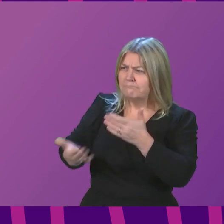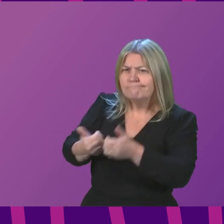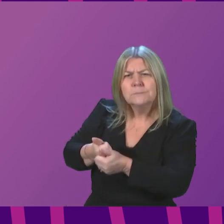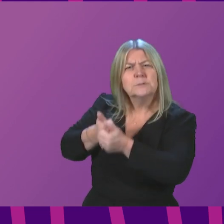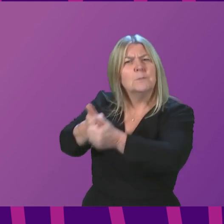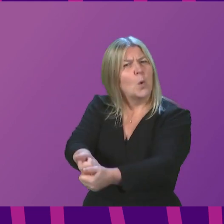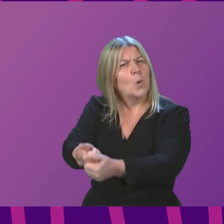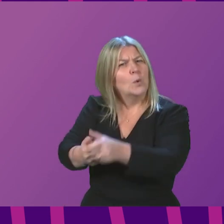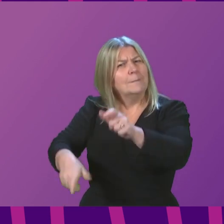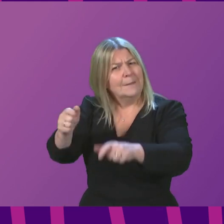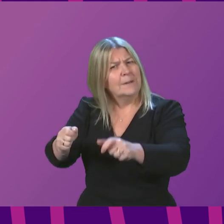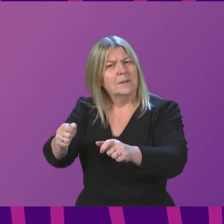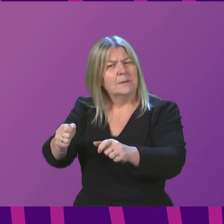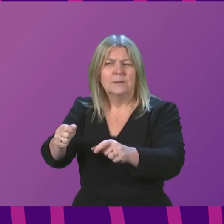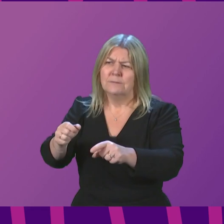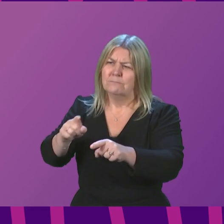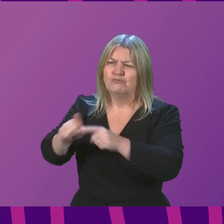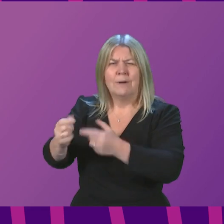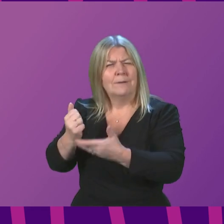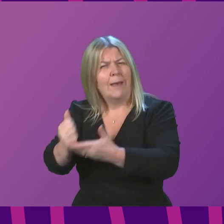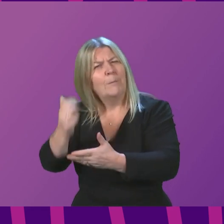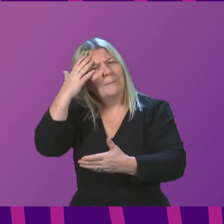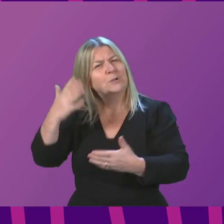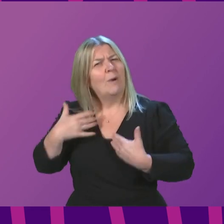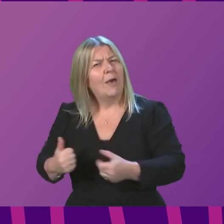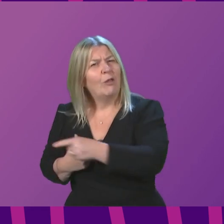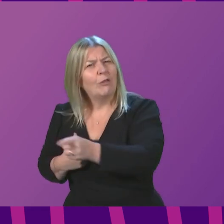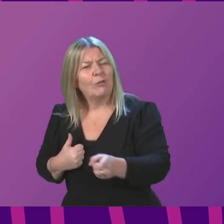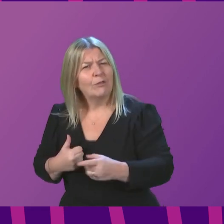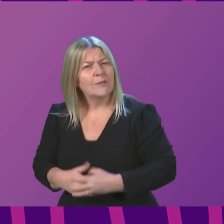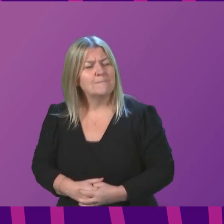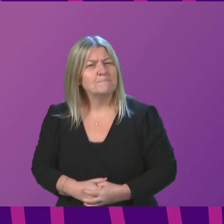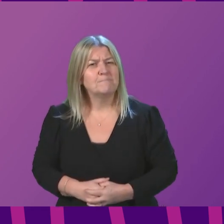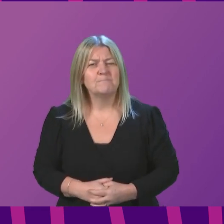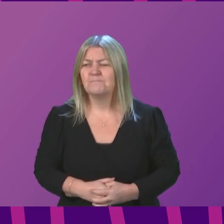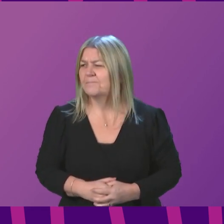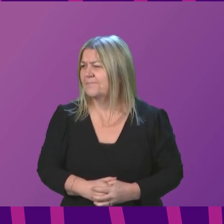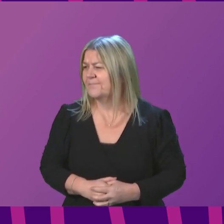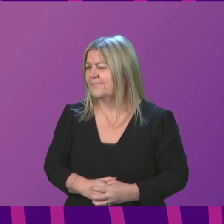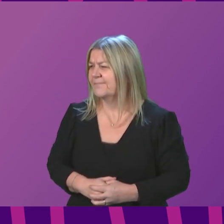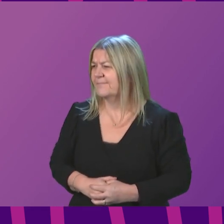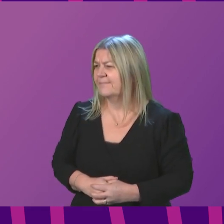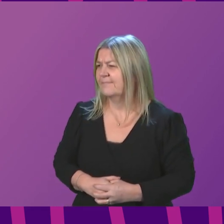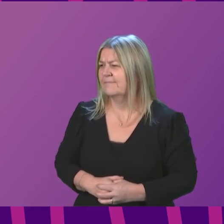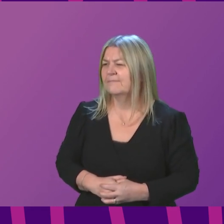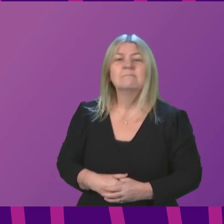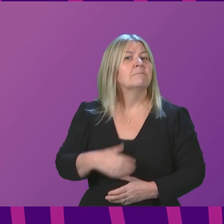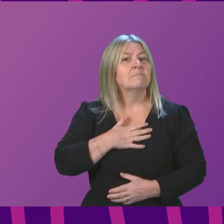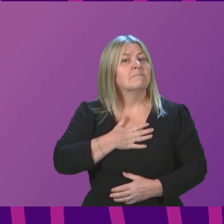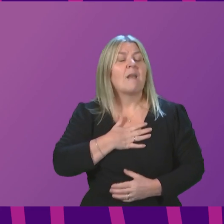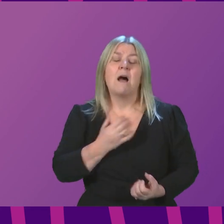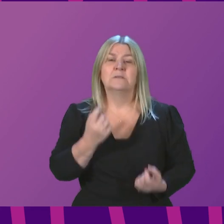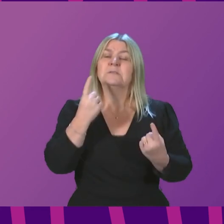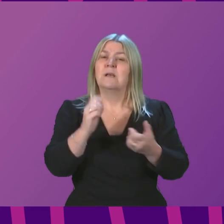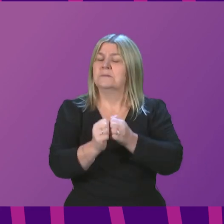The Prime Minister Yes, I do understand the importance of sport, football and indeed other dictator sport.